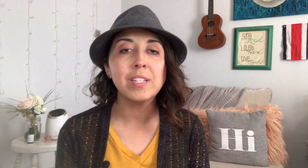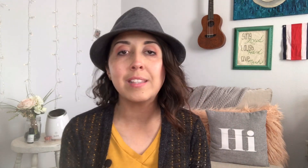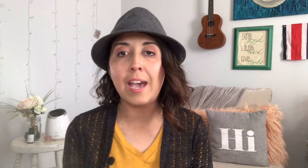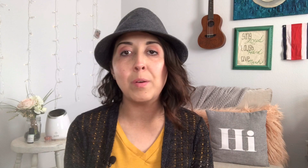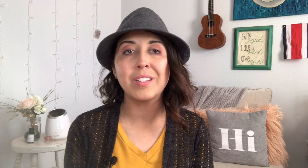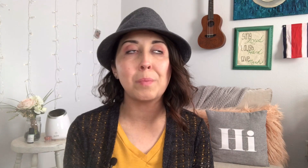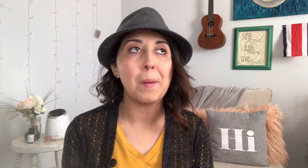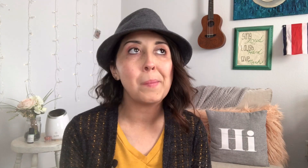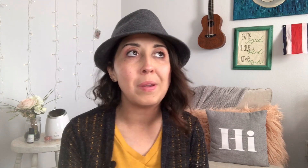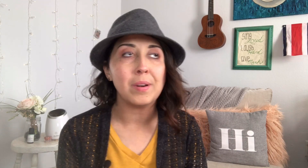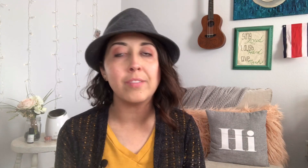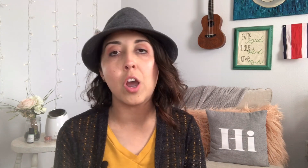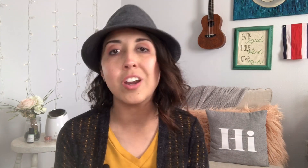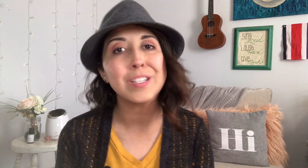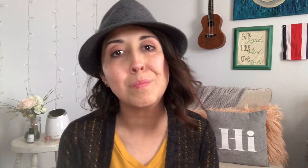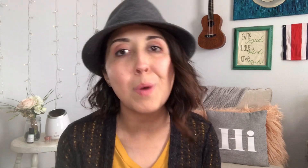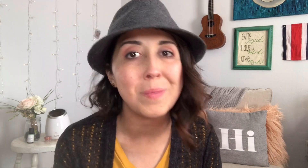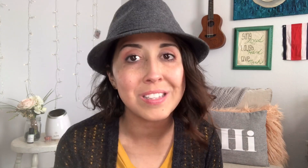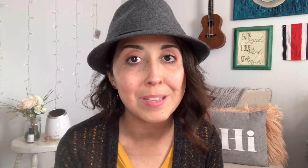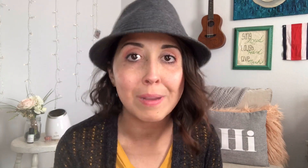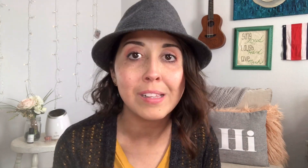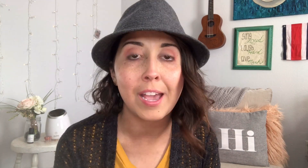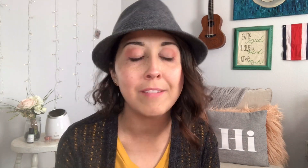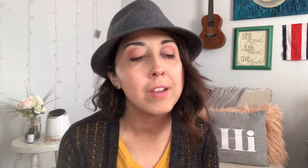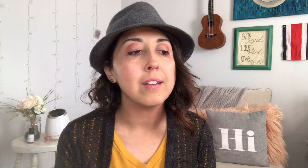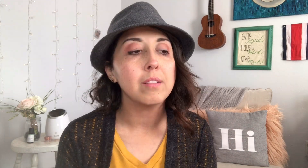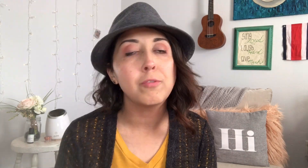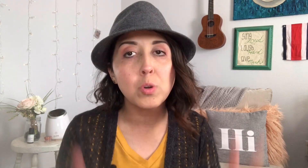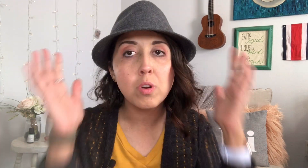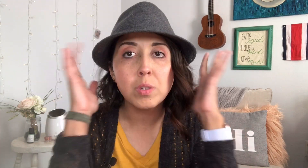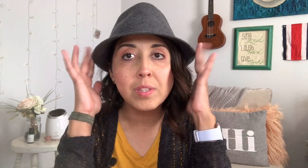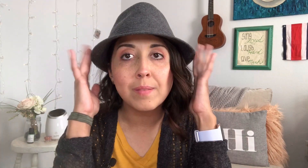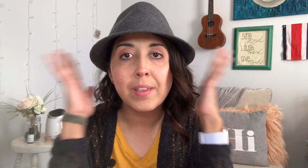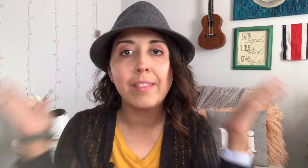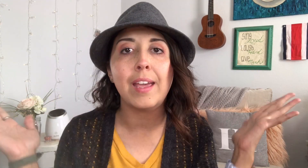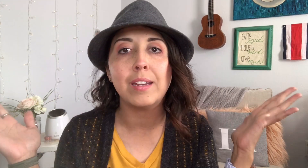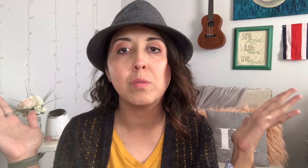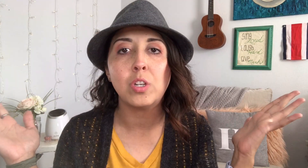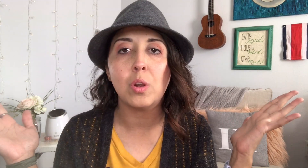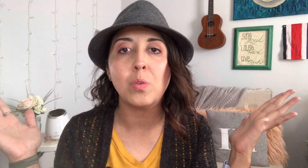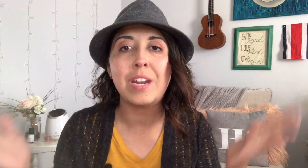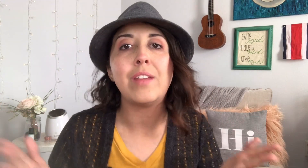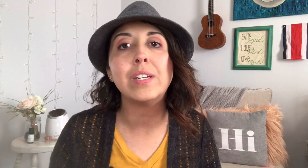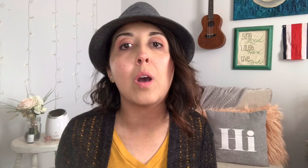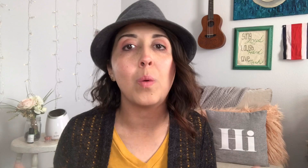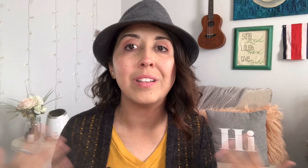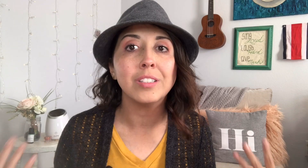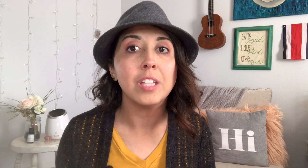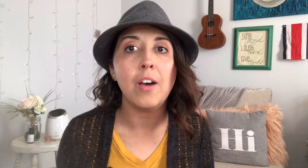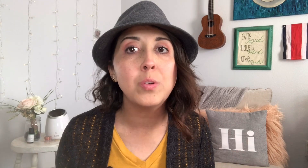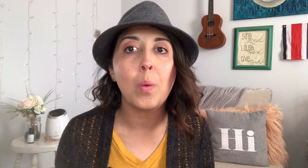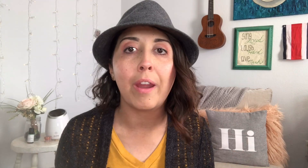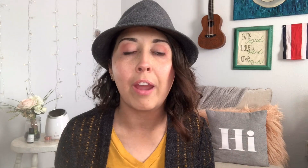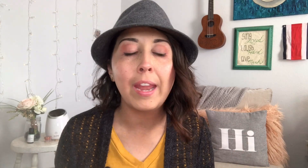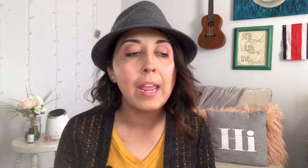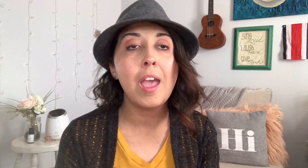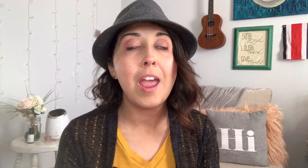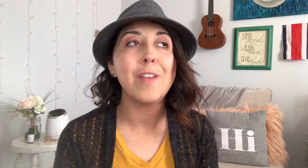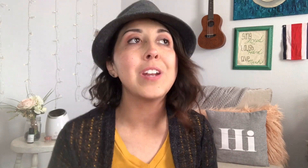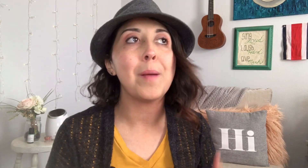that was probably one of the hardest moments in my life and fedoras was something that you know David always loved wearing and every time